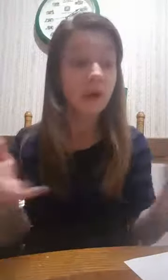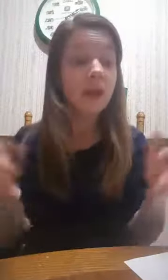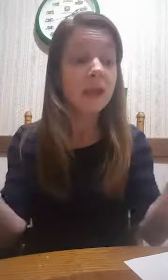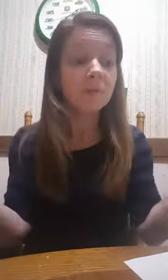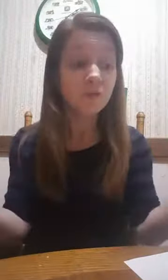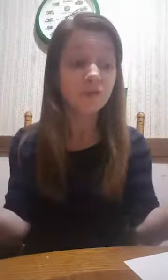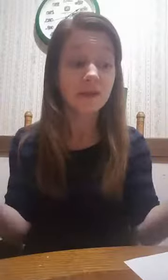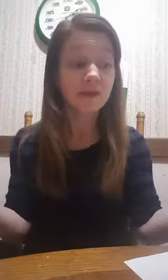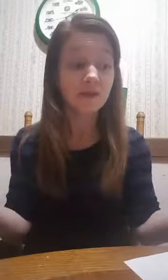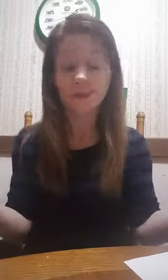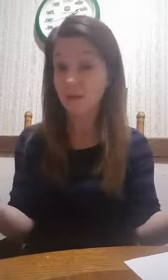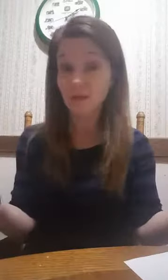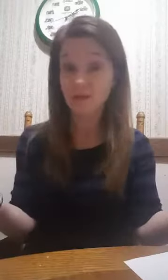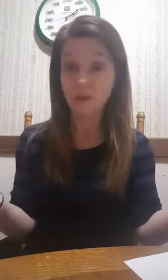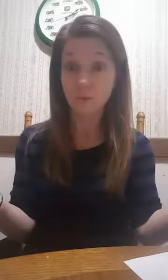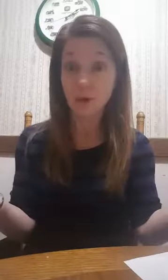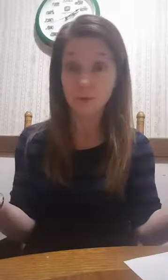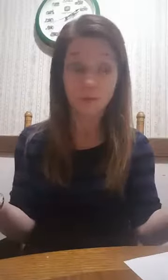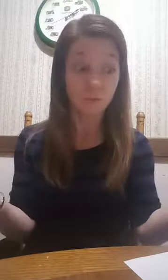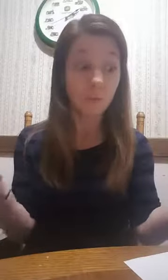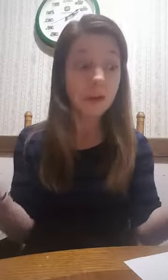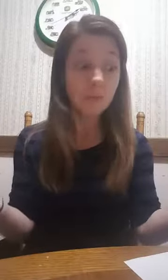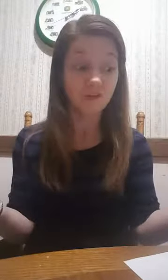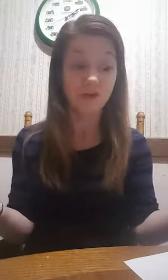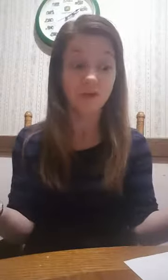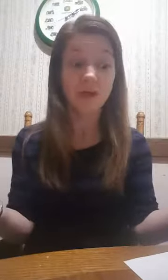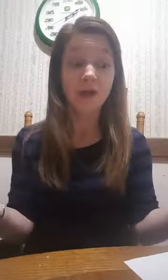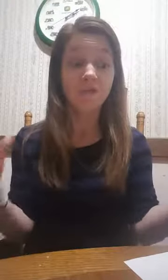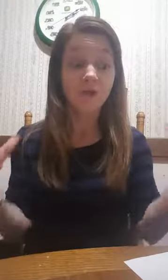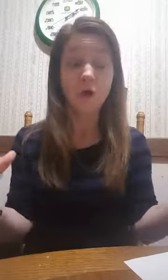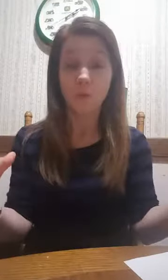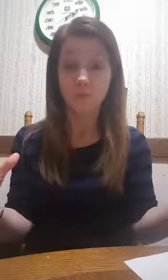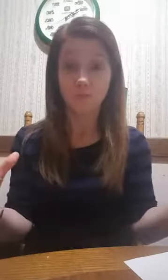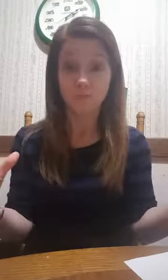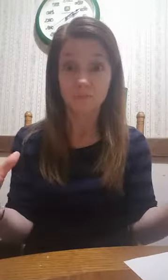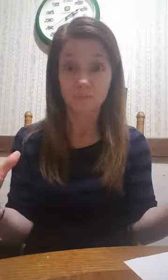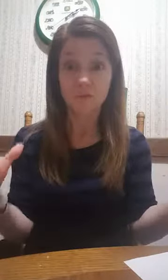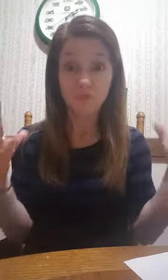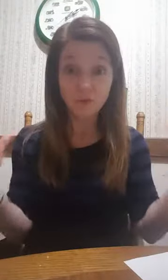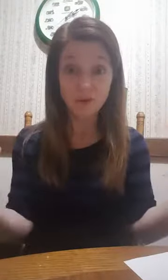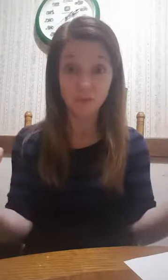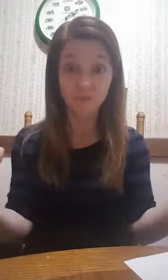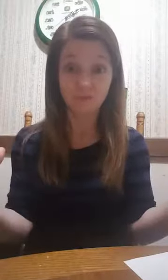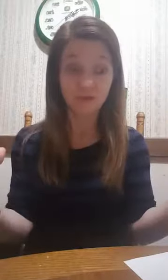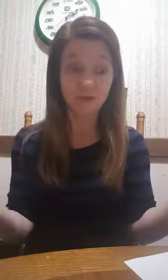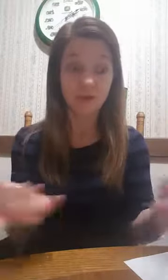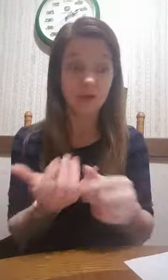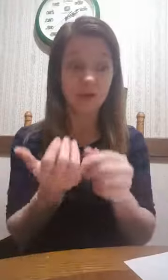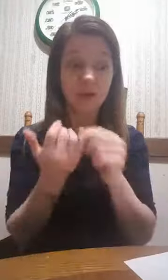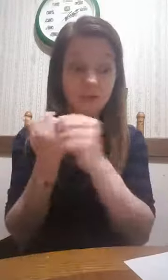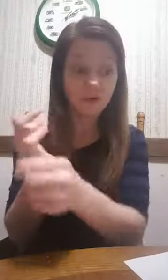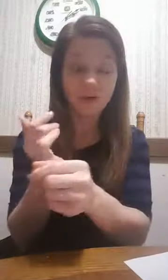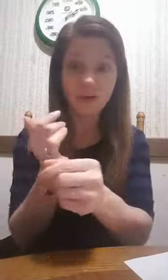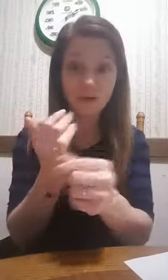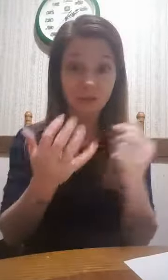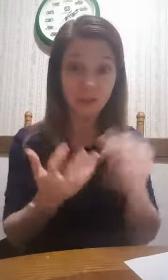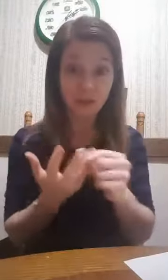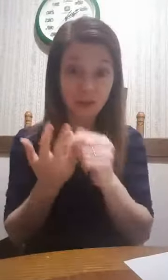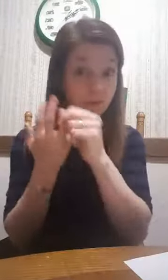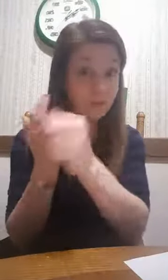on. Improves insulin sensitivity and weight rejection. So, a few tips. Get some dark curtains. Get the